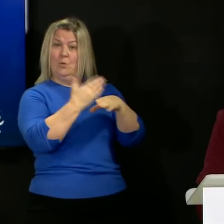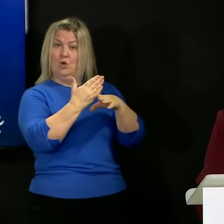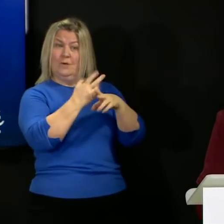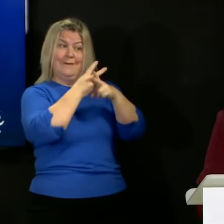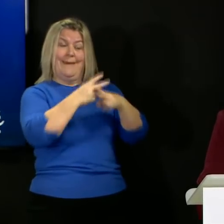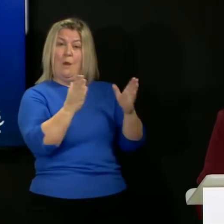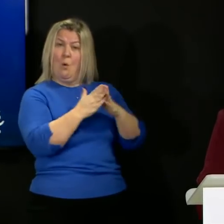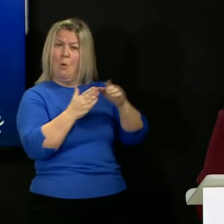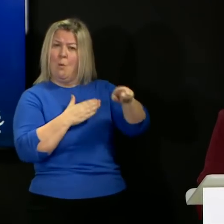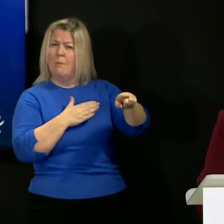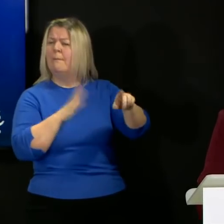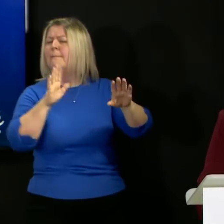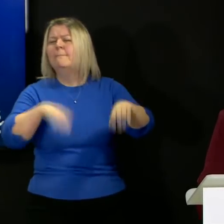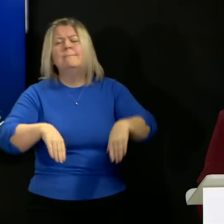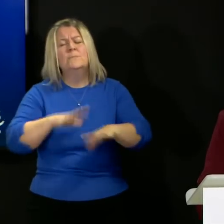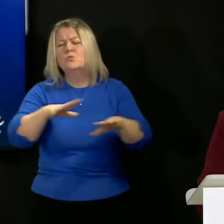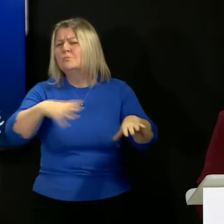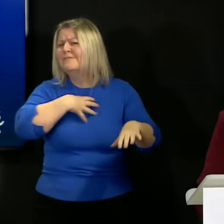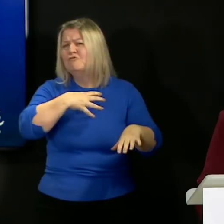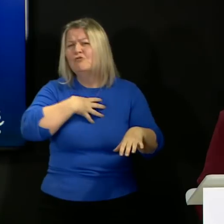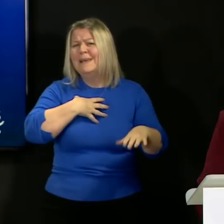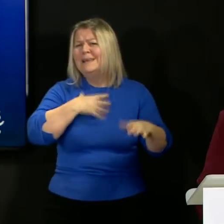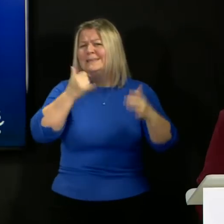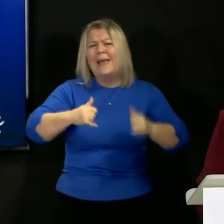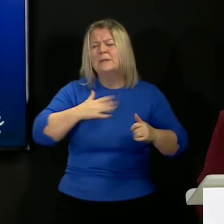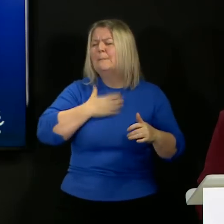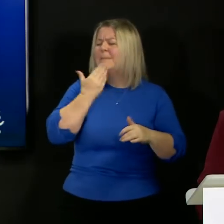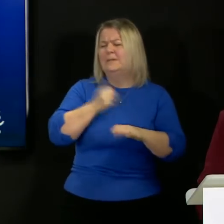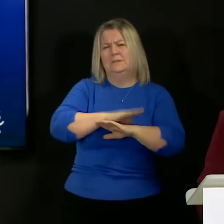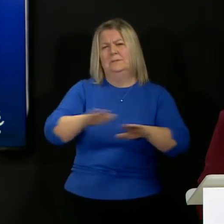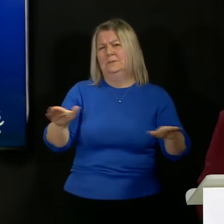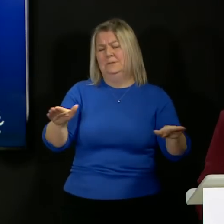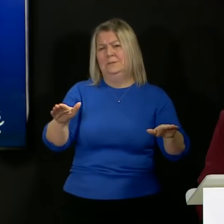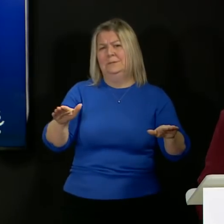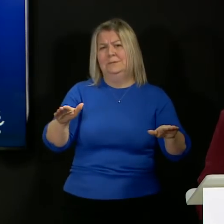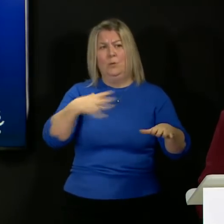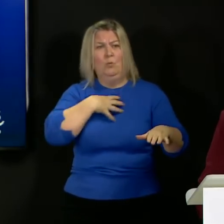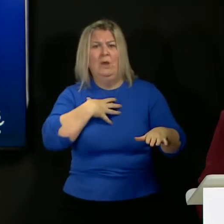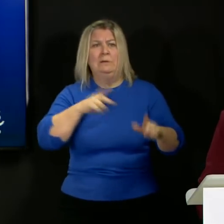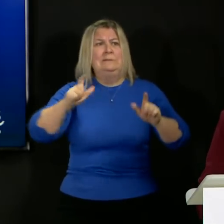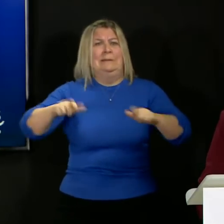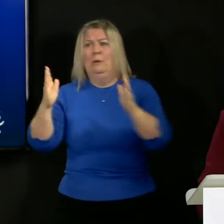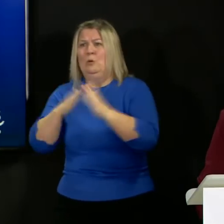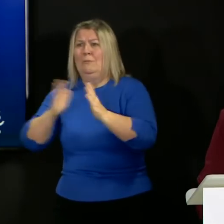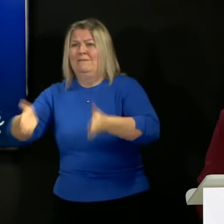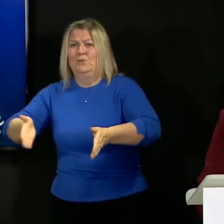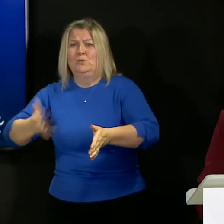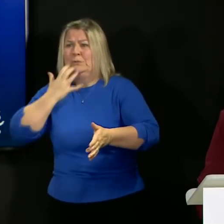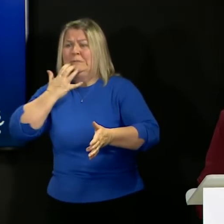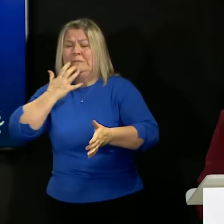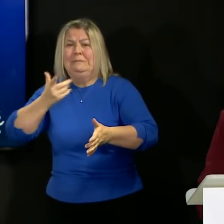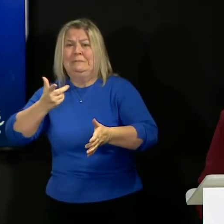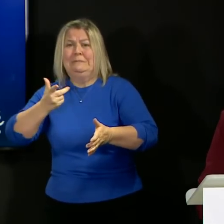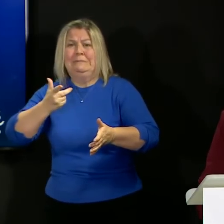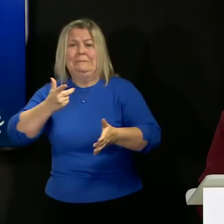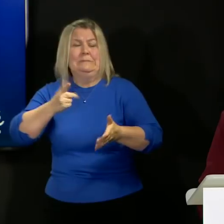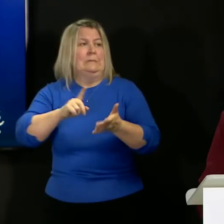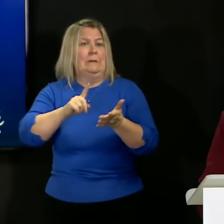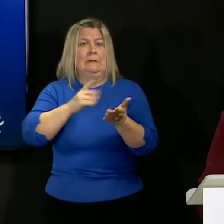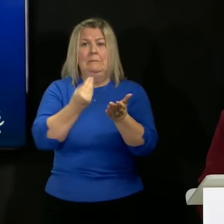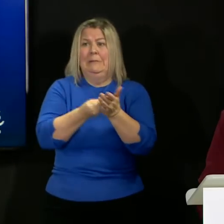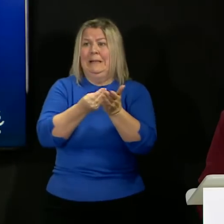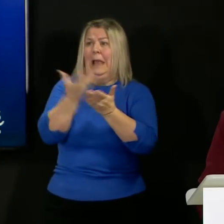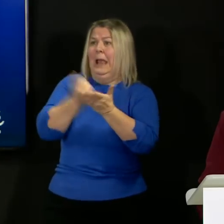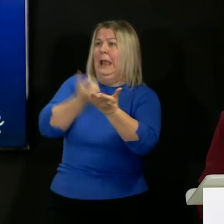because if they are positive and have to stay at home, as we would want them to do, then the income they have